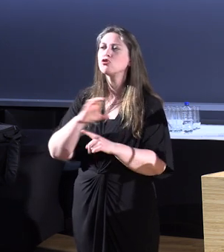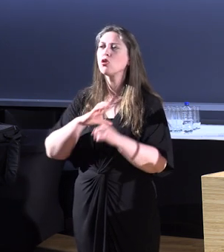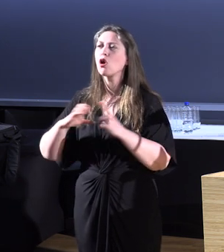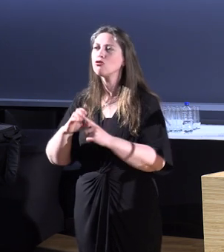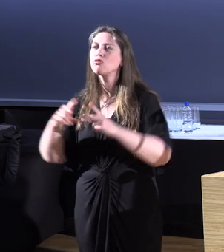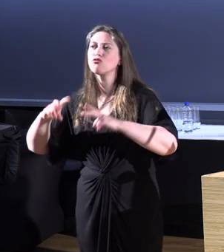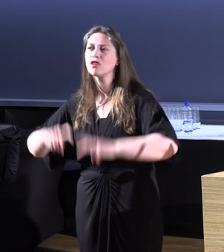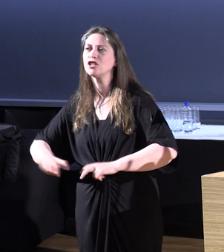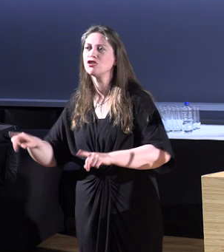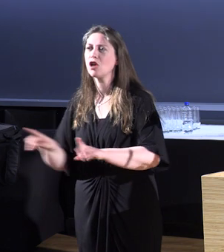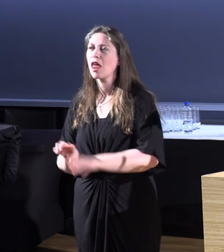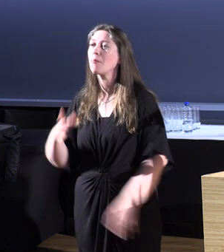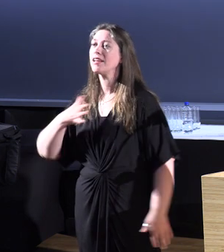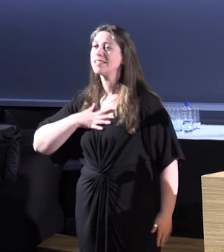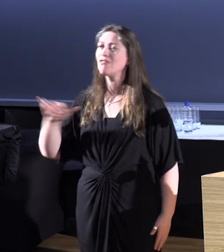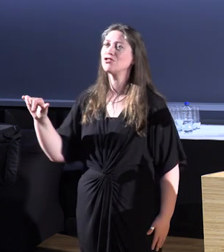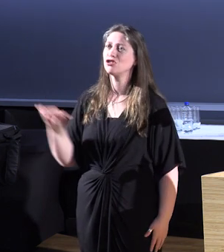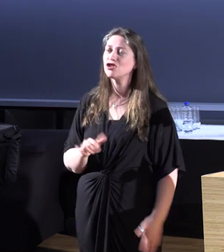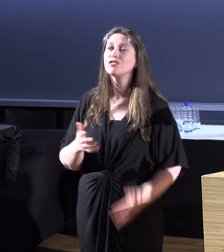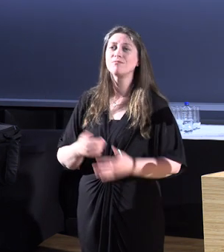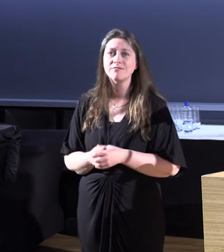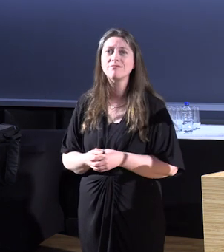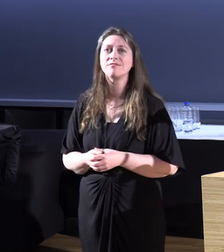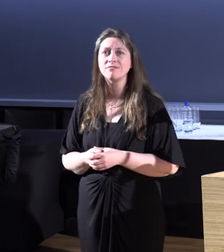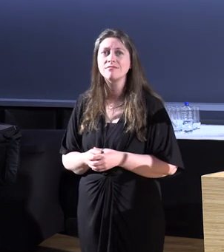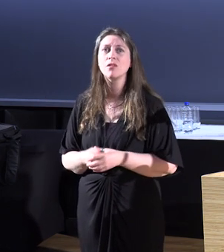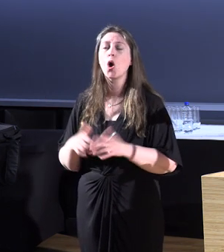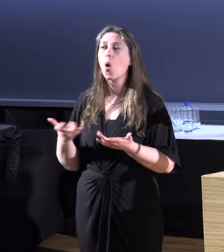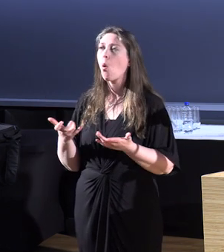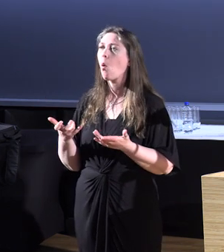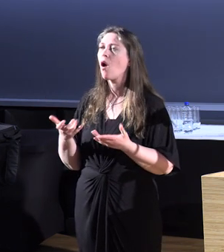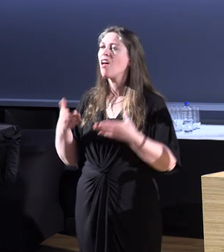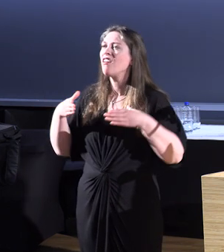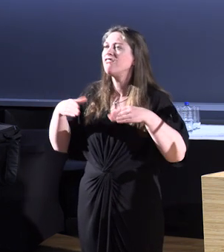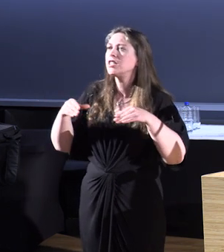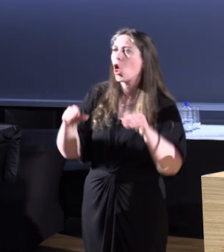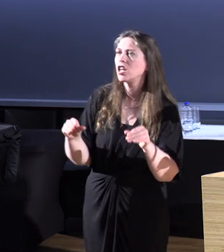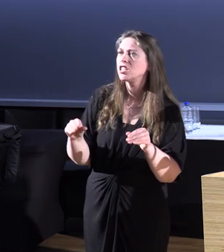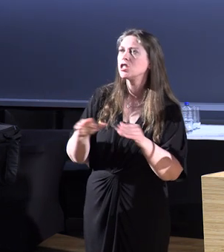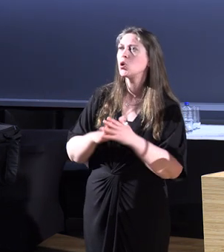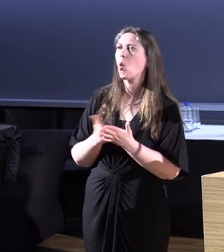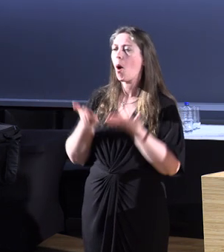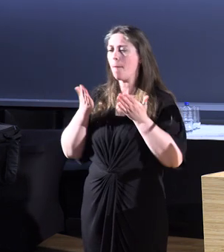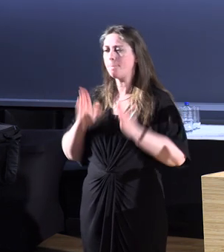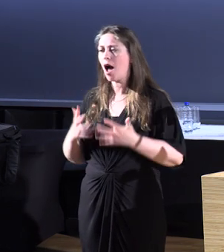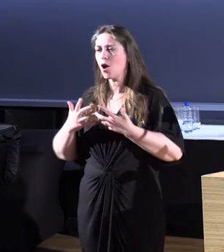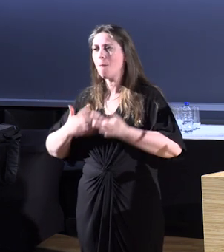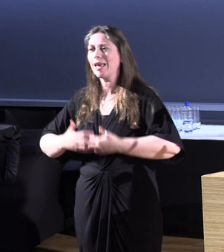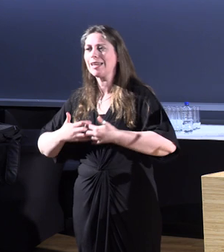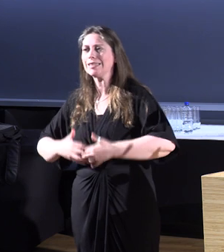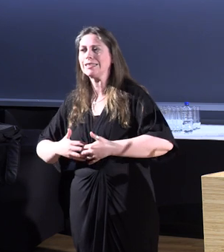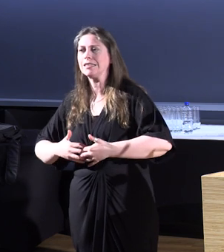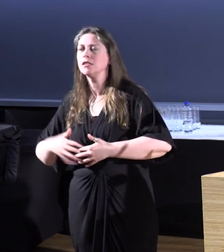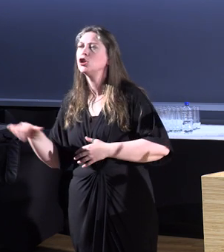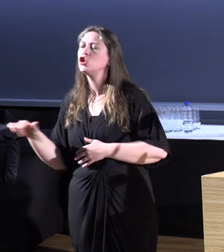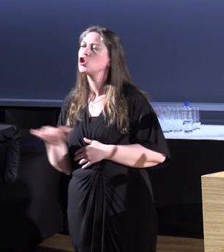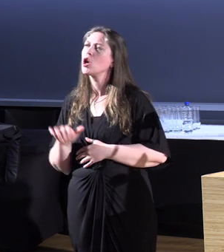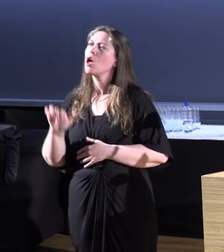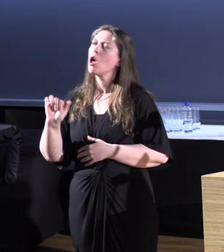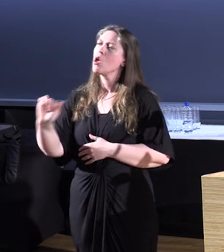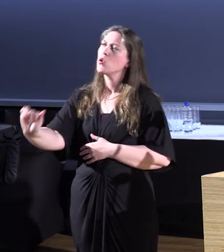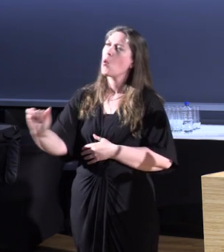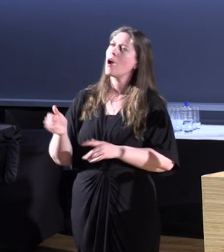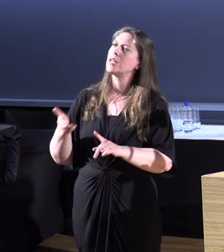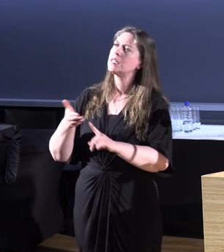researcher like I am. Okay? Or you should be a physiologist or a biomechanist. And the target population that you